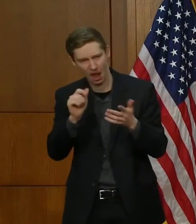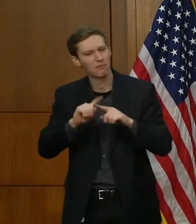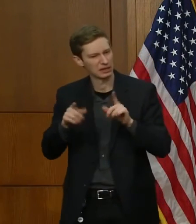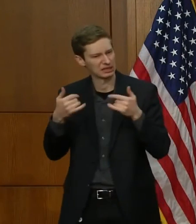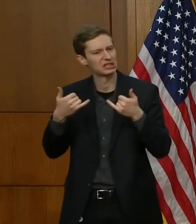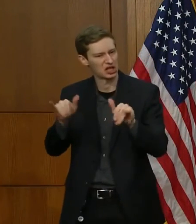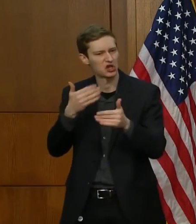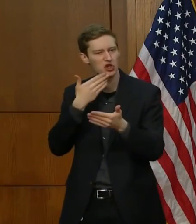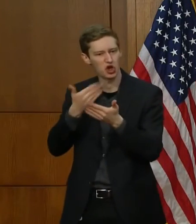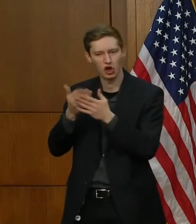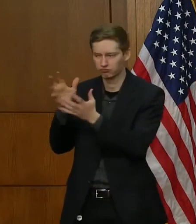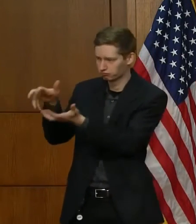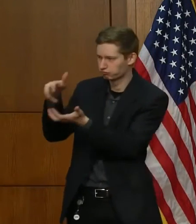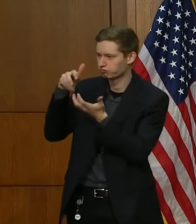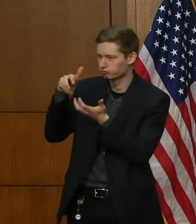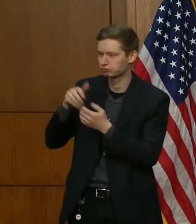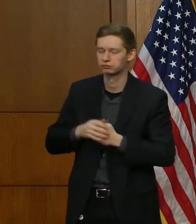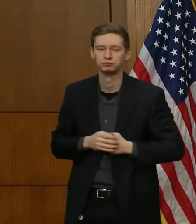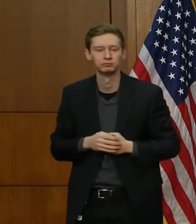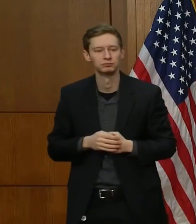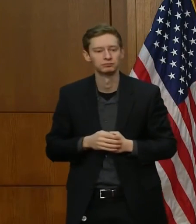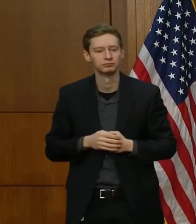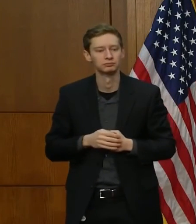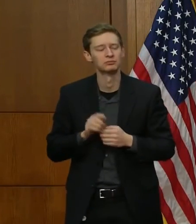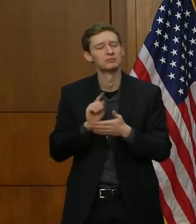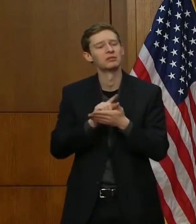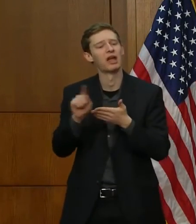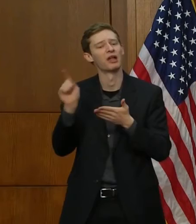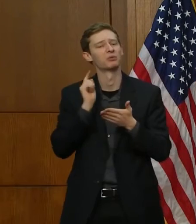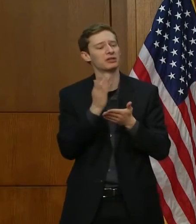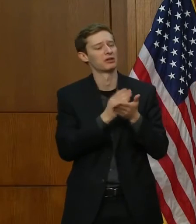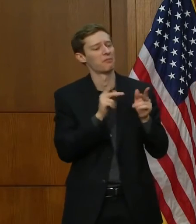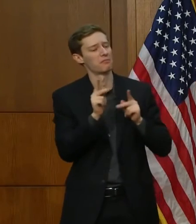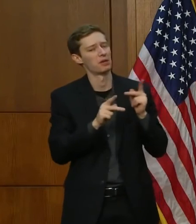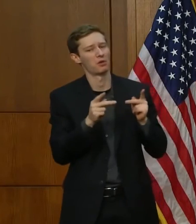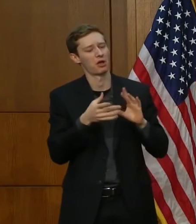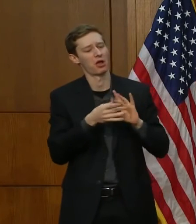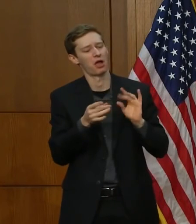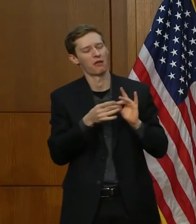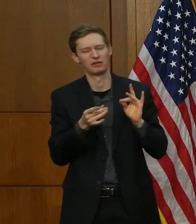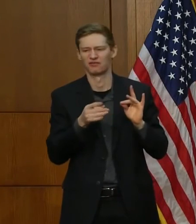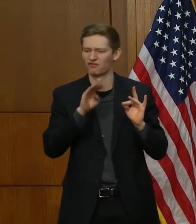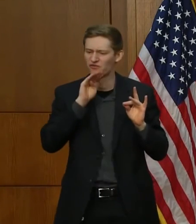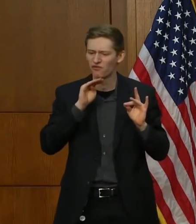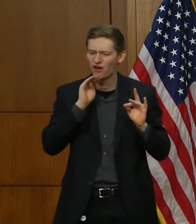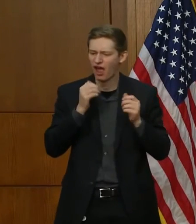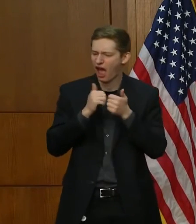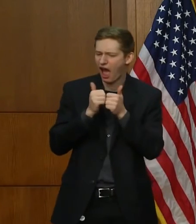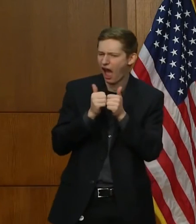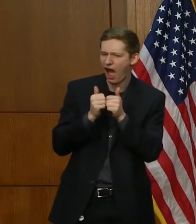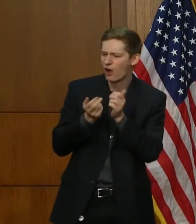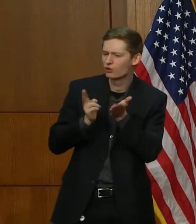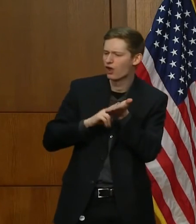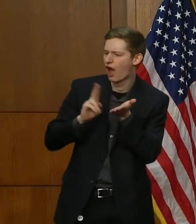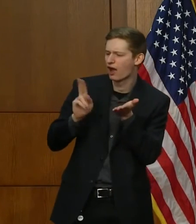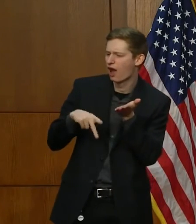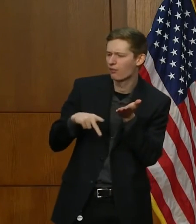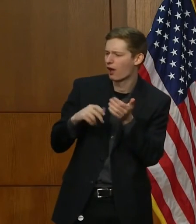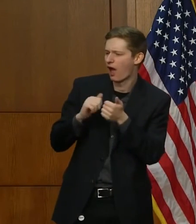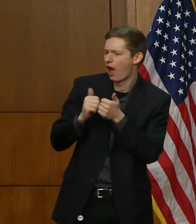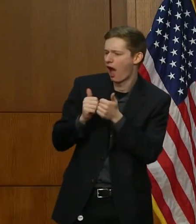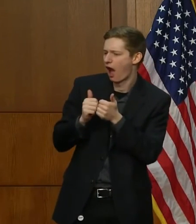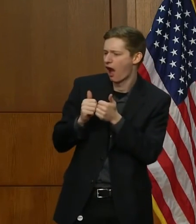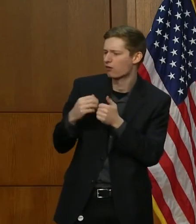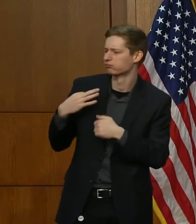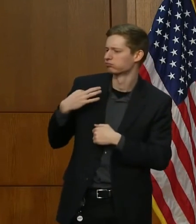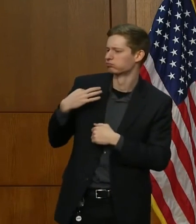about frustration about how to sign up. I have an update on how we're improving that. Most importantly, we